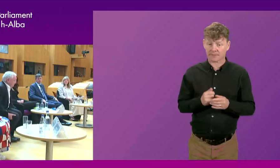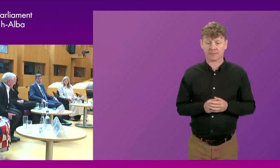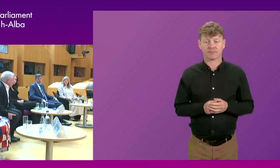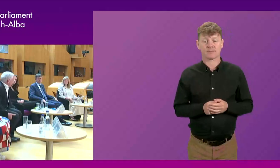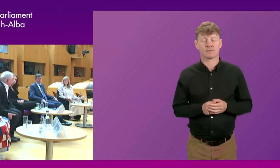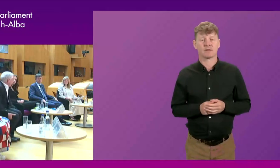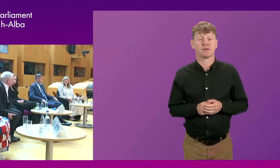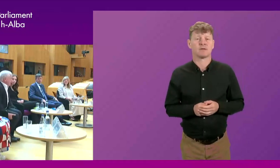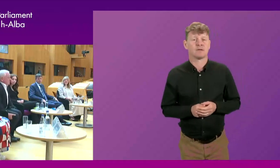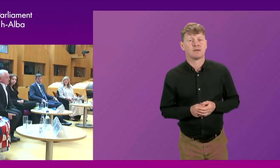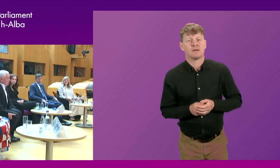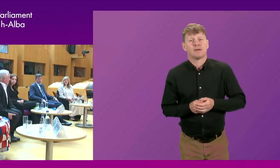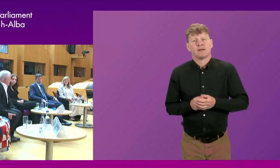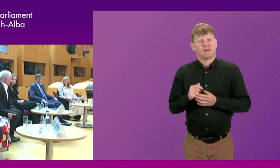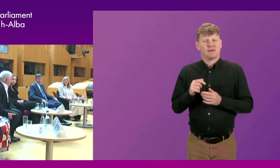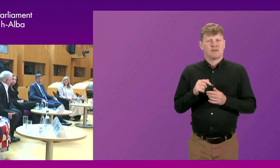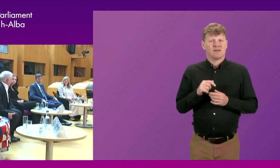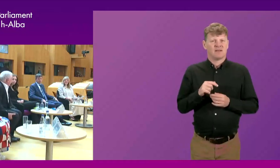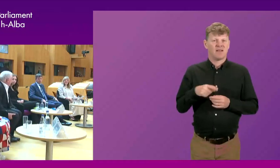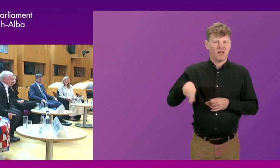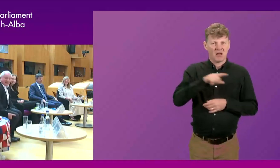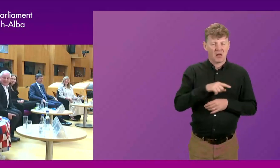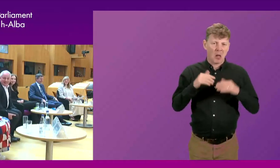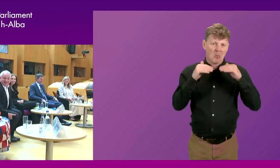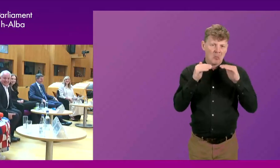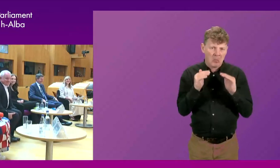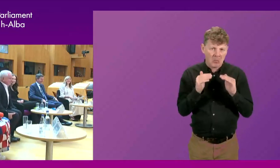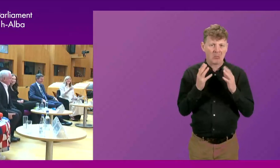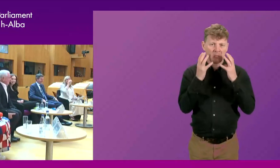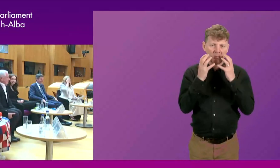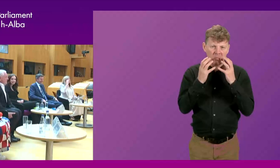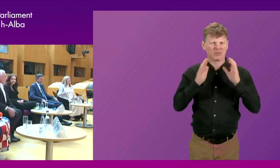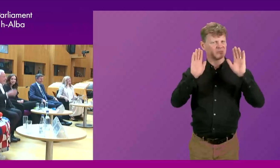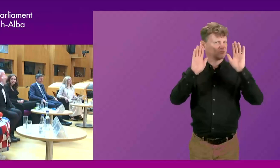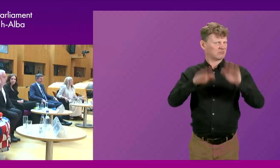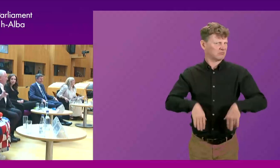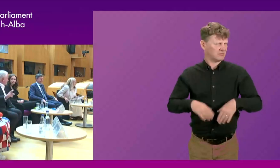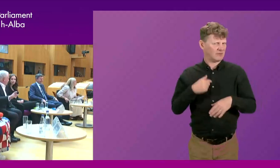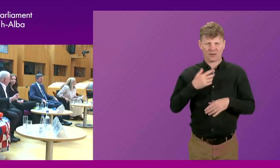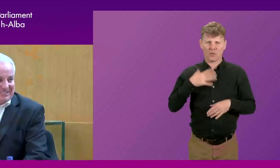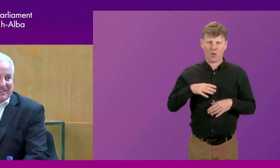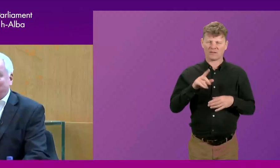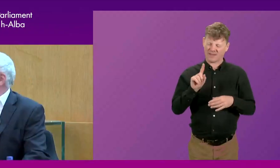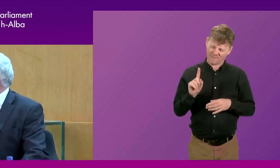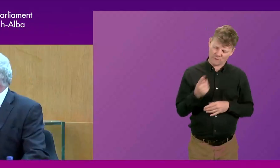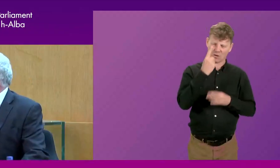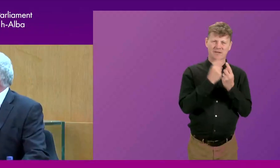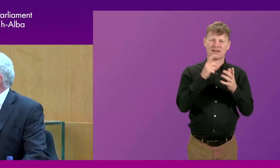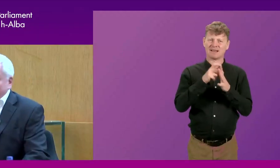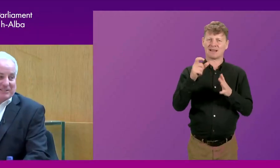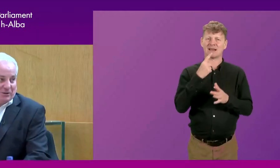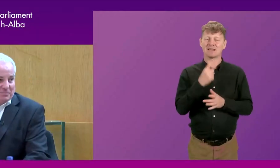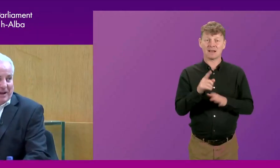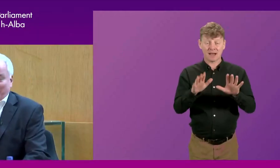The first thing I want to say is that we're all getting a bit miserable. And I want to pick up on the first thing Dennis says, which is,